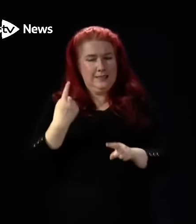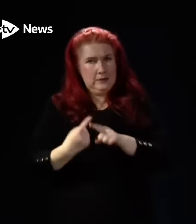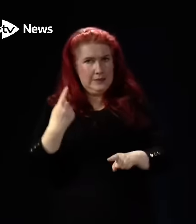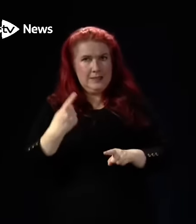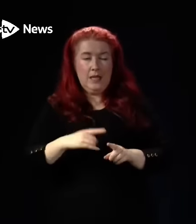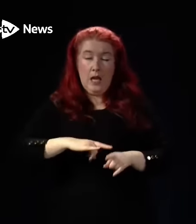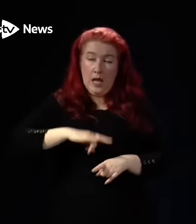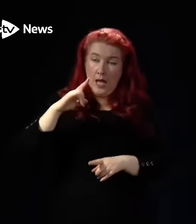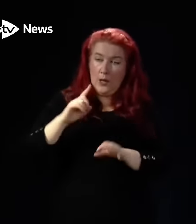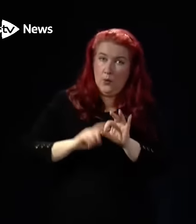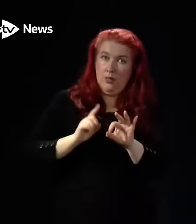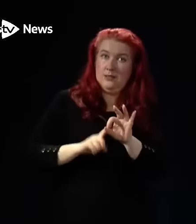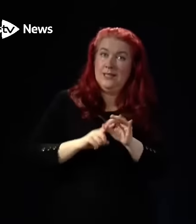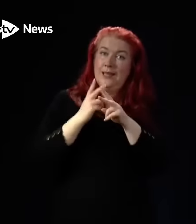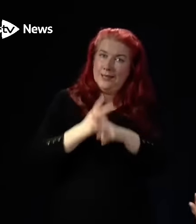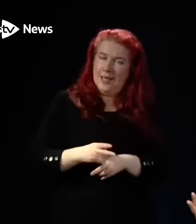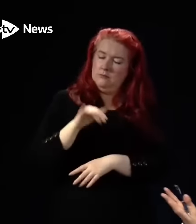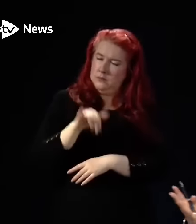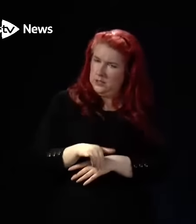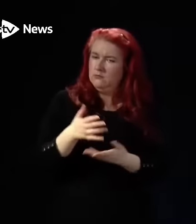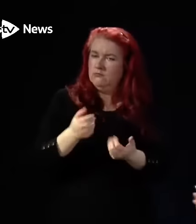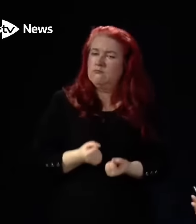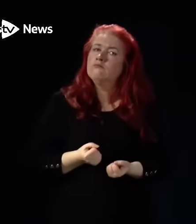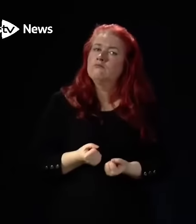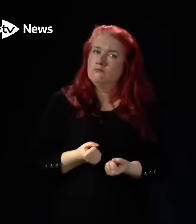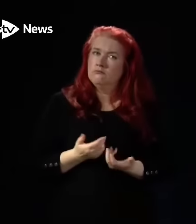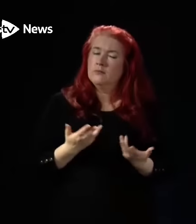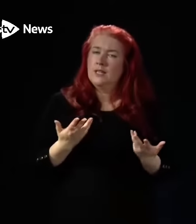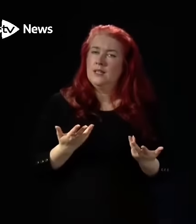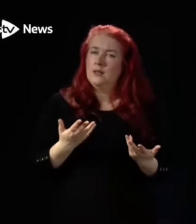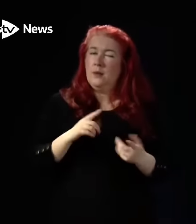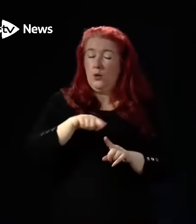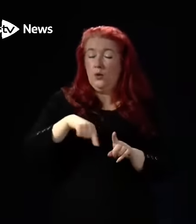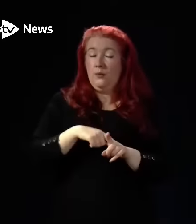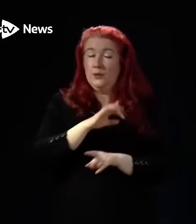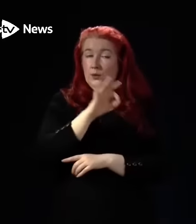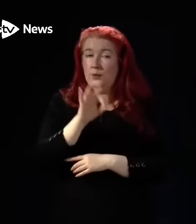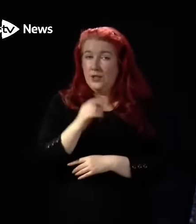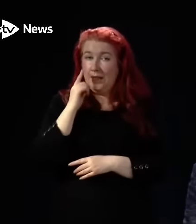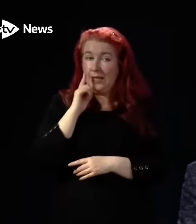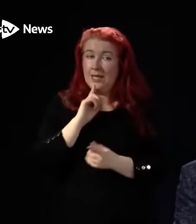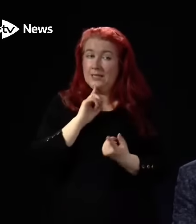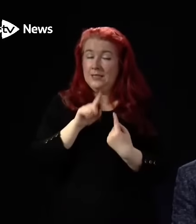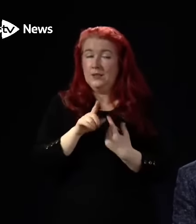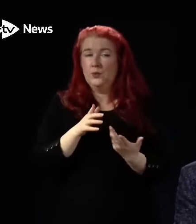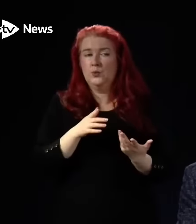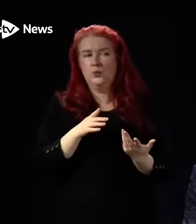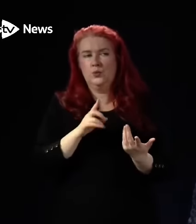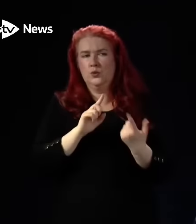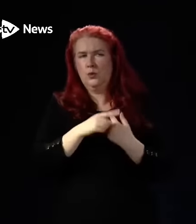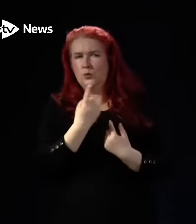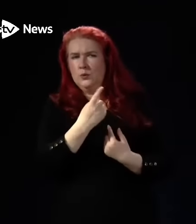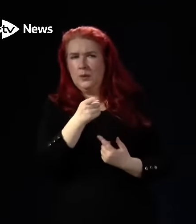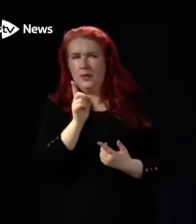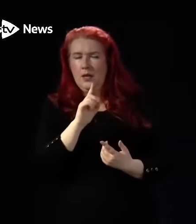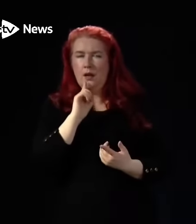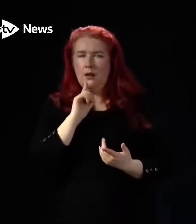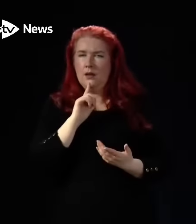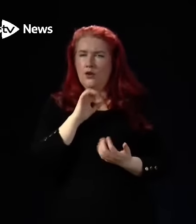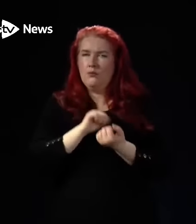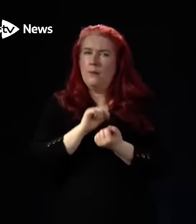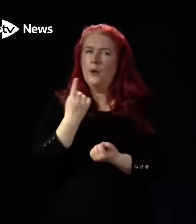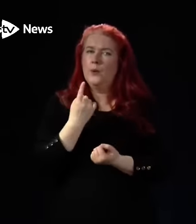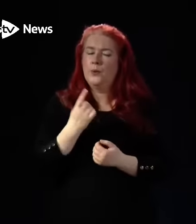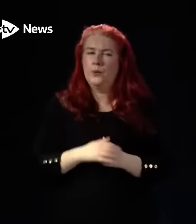quality care. And to go back to your question, I think I said in response to somebody else, can't remember who, forgive me,